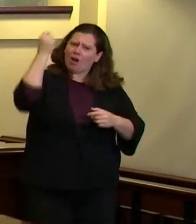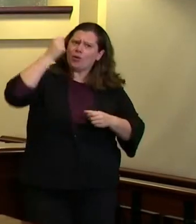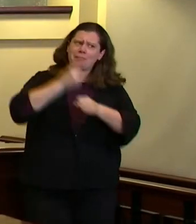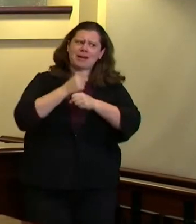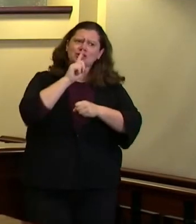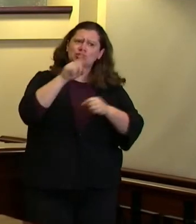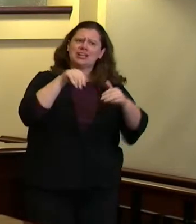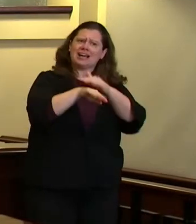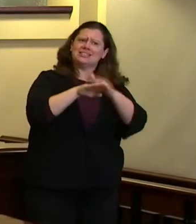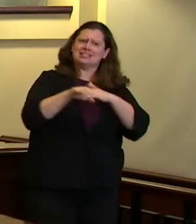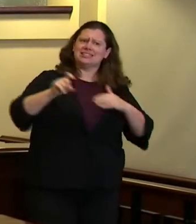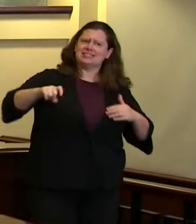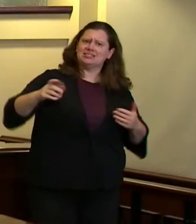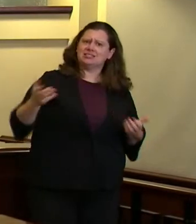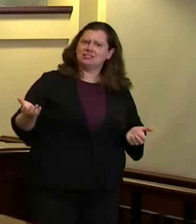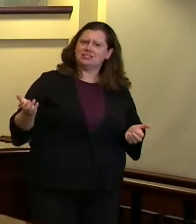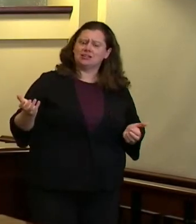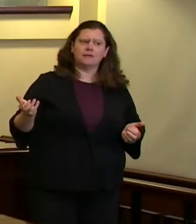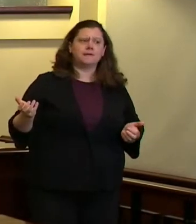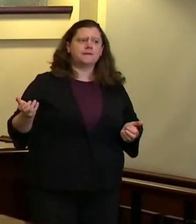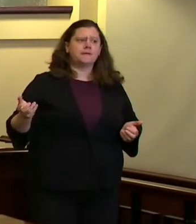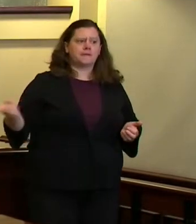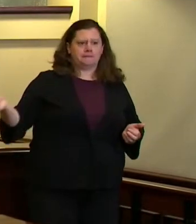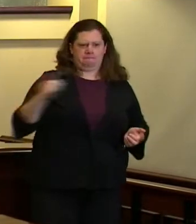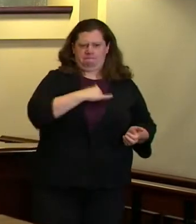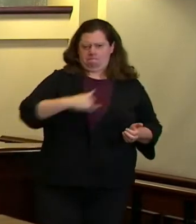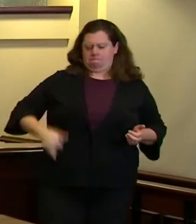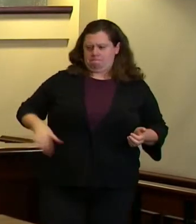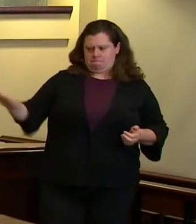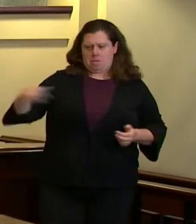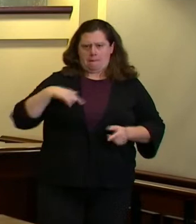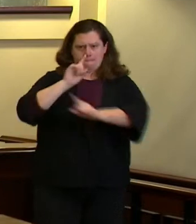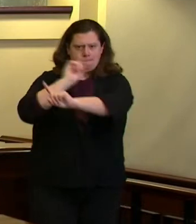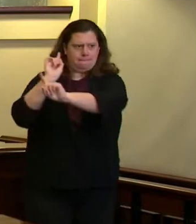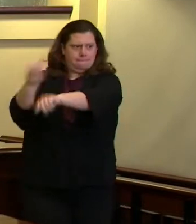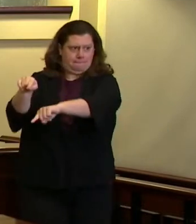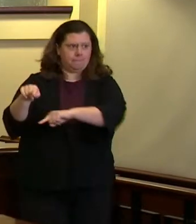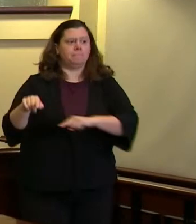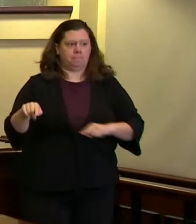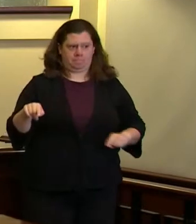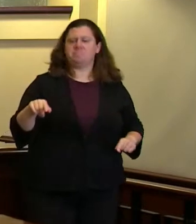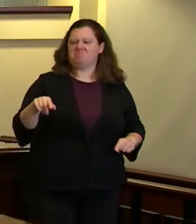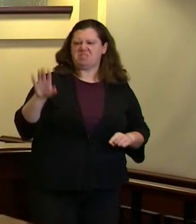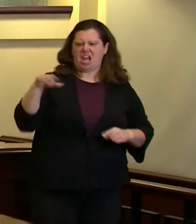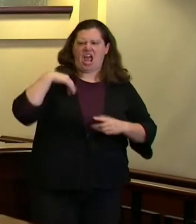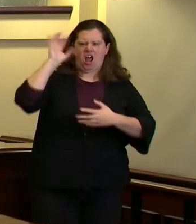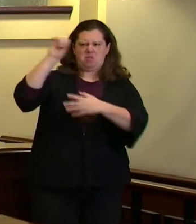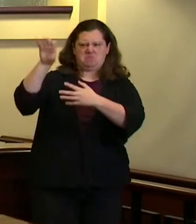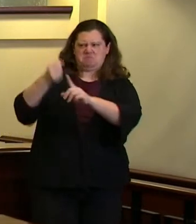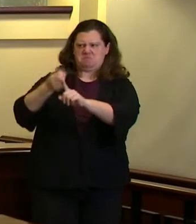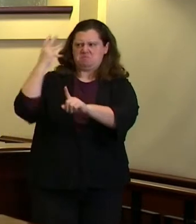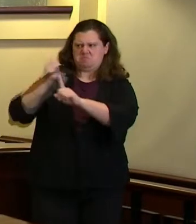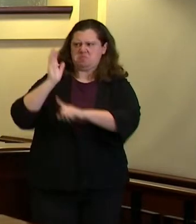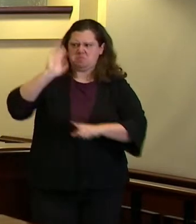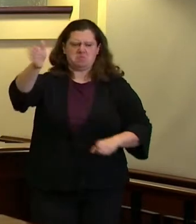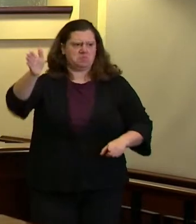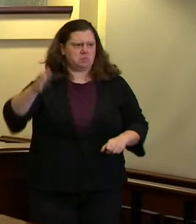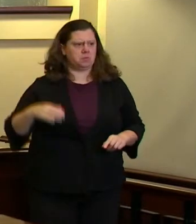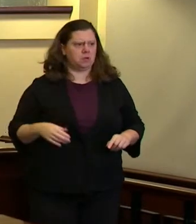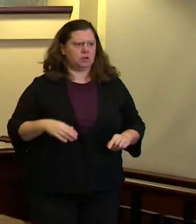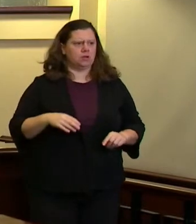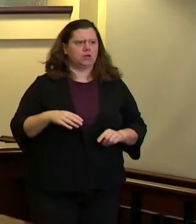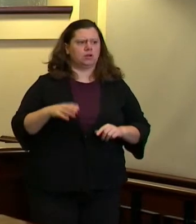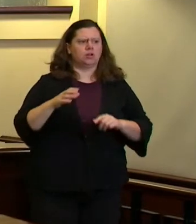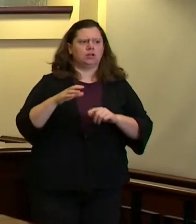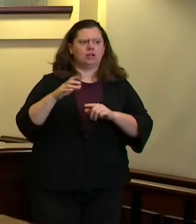yeah and I'm going to get back to you uh because I don't want to give you bad information um Jim can we make sure we follow up but but I believe